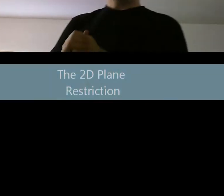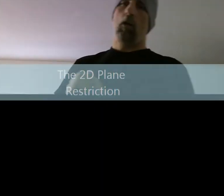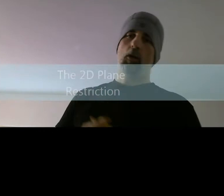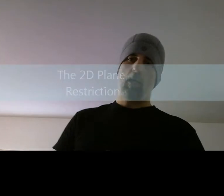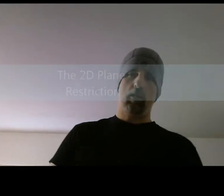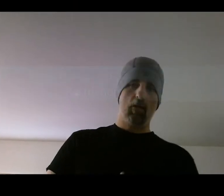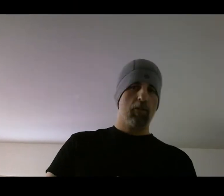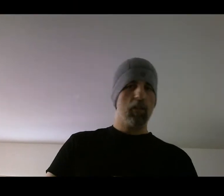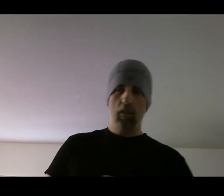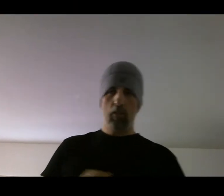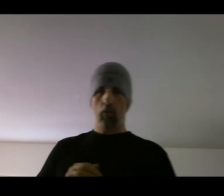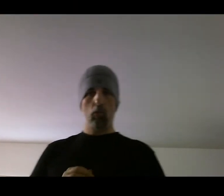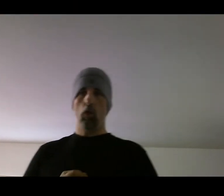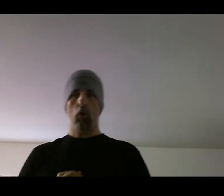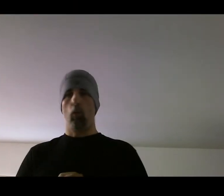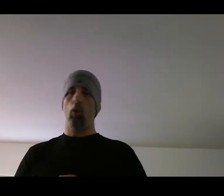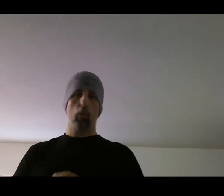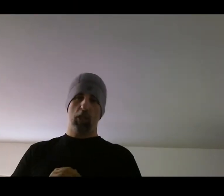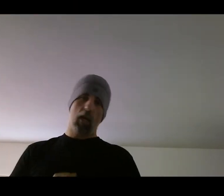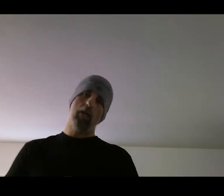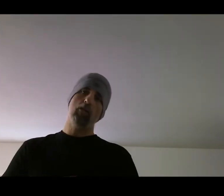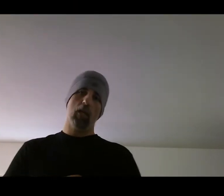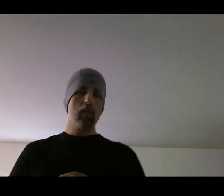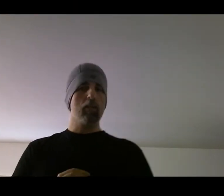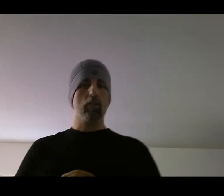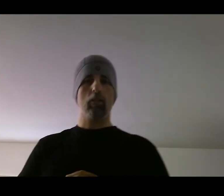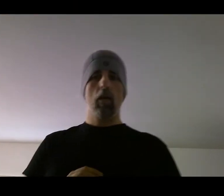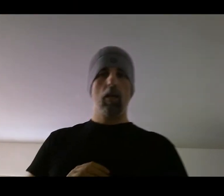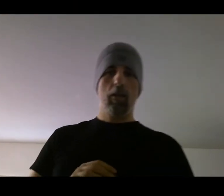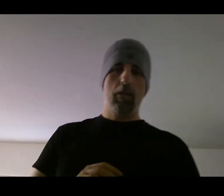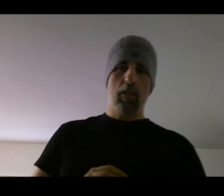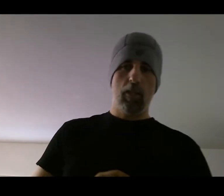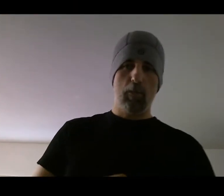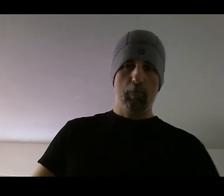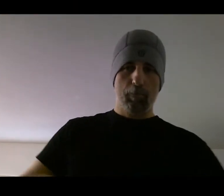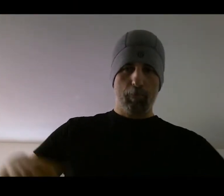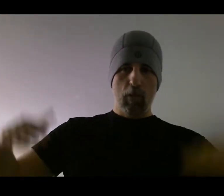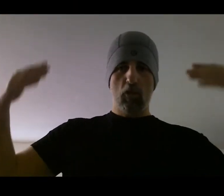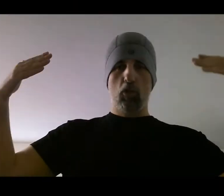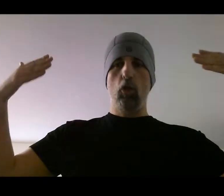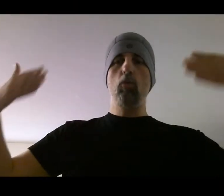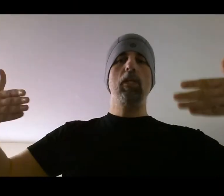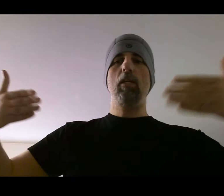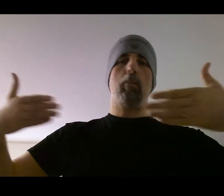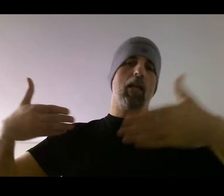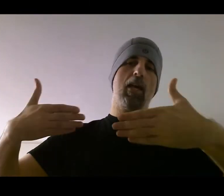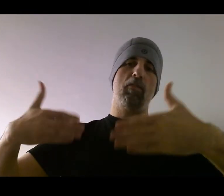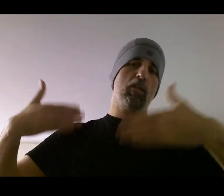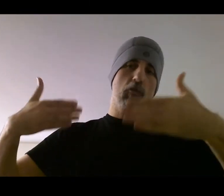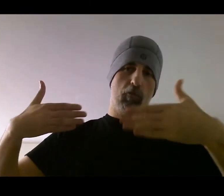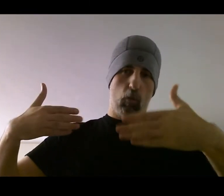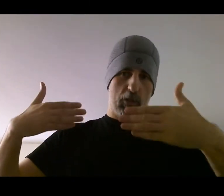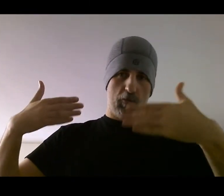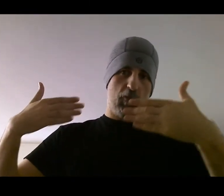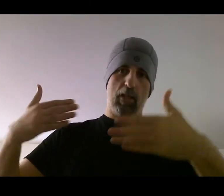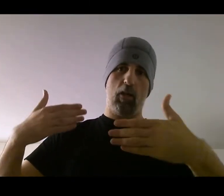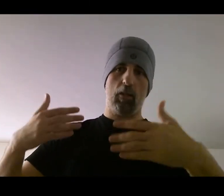Okay. Another thing that needs to go or change is the 2d plane that you're forced to fight on.